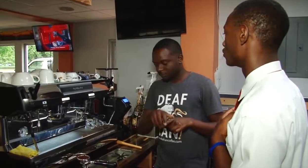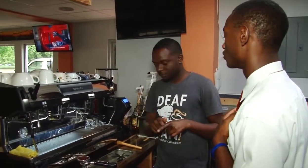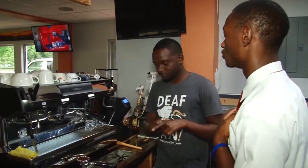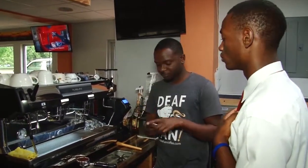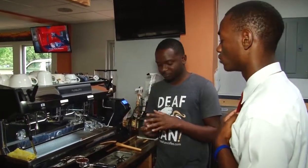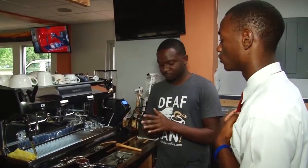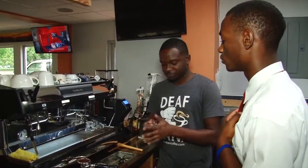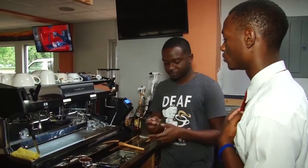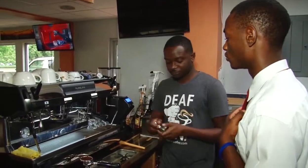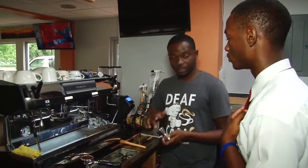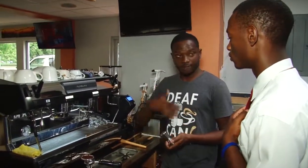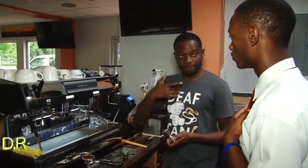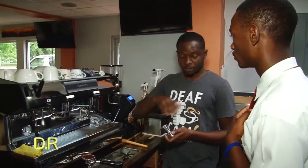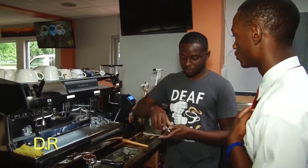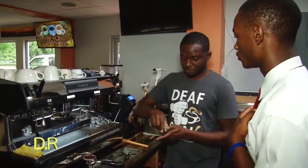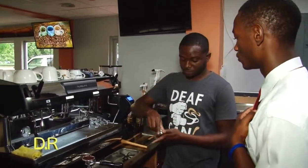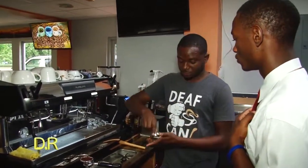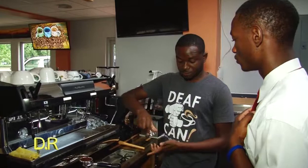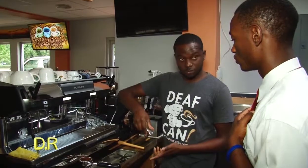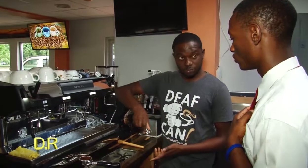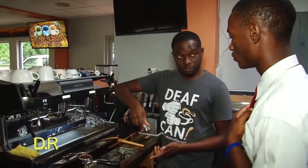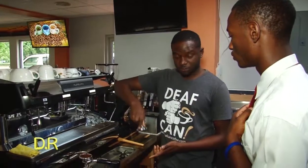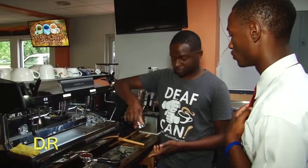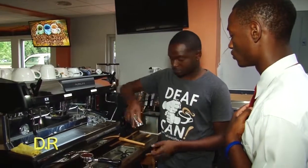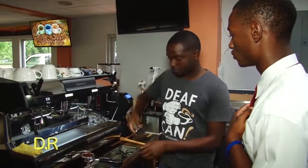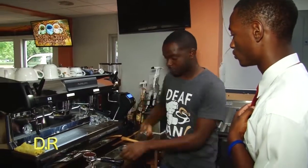30 pounds of pressure and use a proper shape with your arm, make a 90-degree bend.